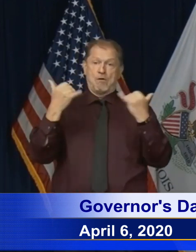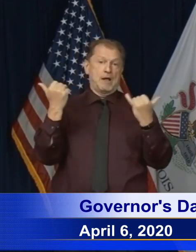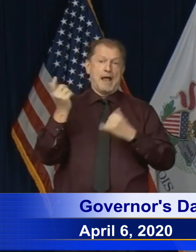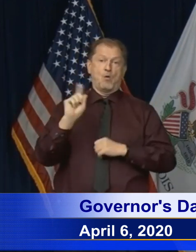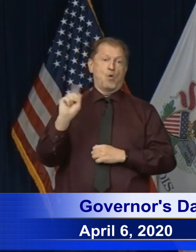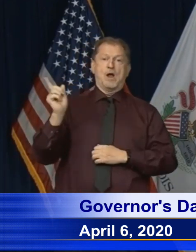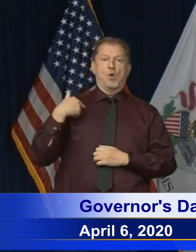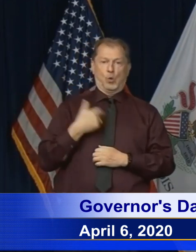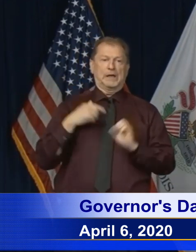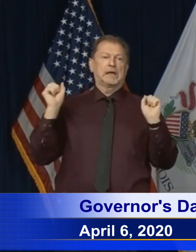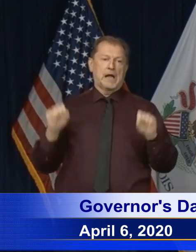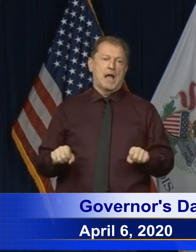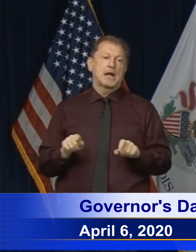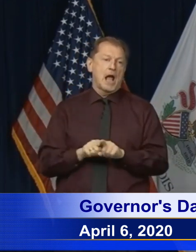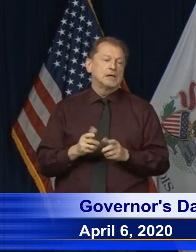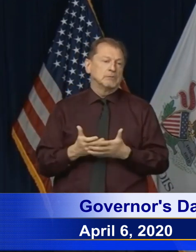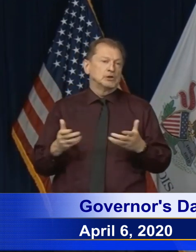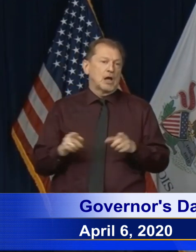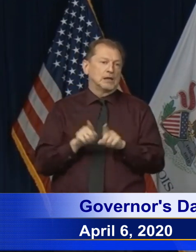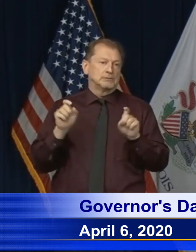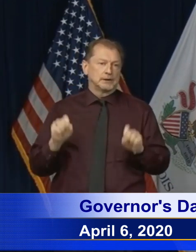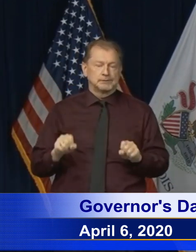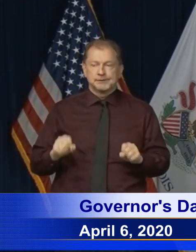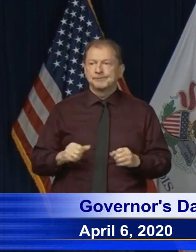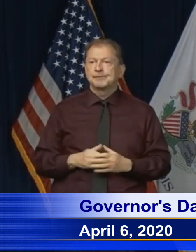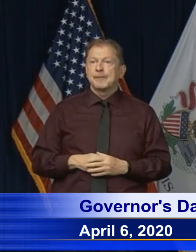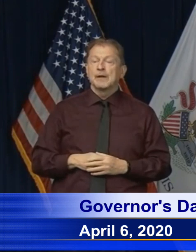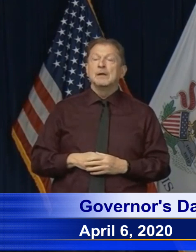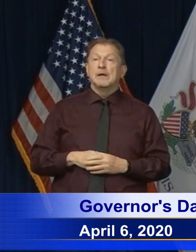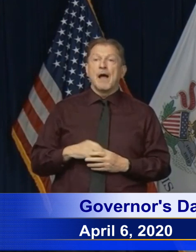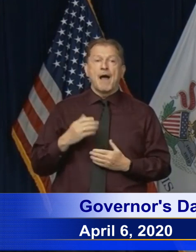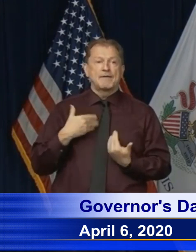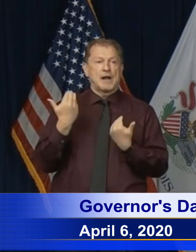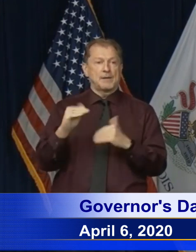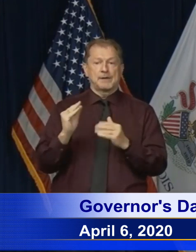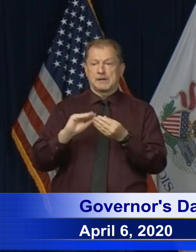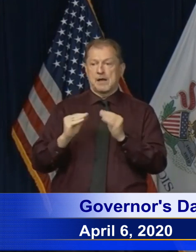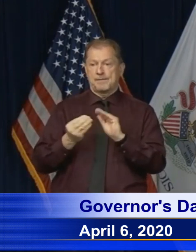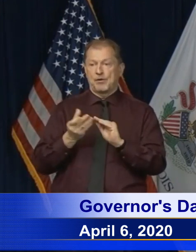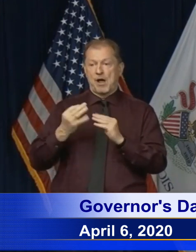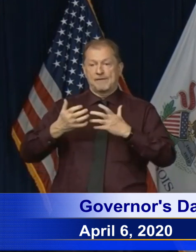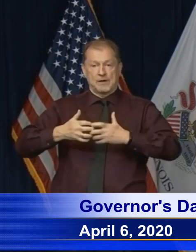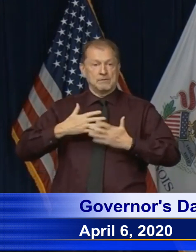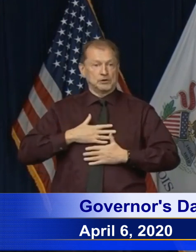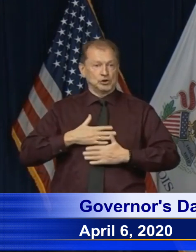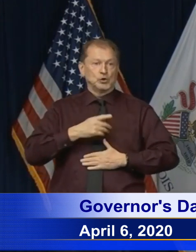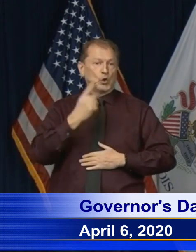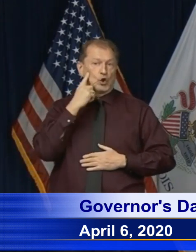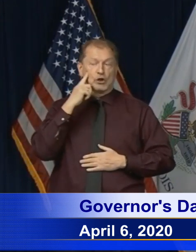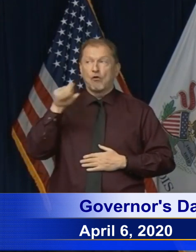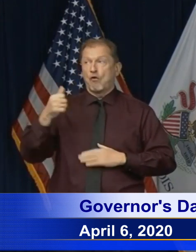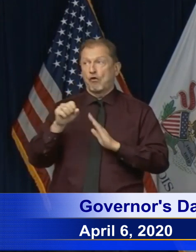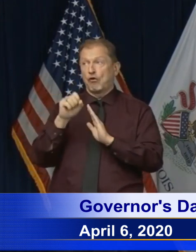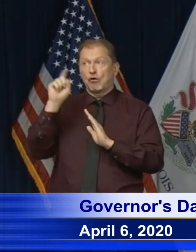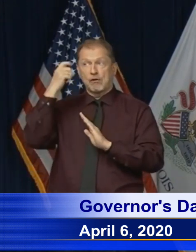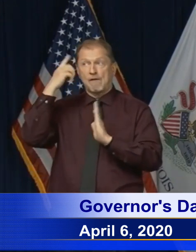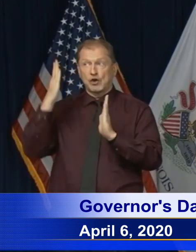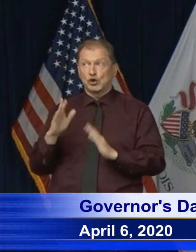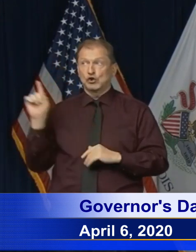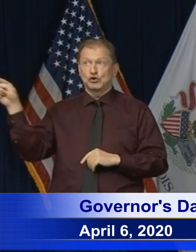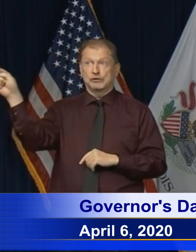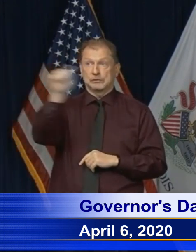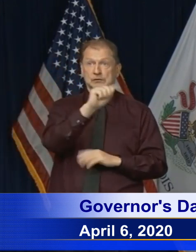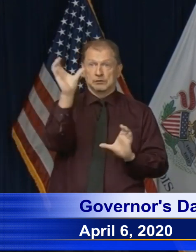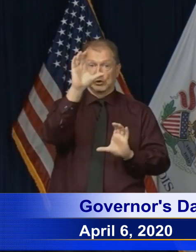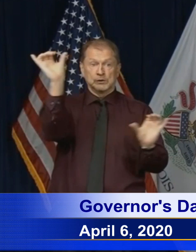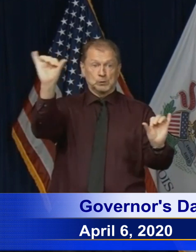ventilators. And look, aren't, it isn't like there's an endless supply of ventilators. You've heard this, I think, from the other governors as well. And I'm